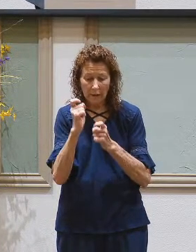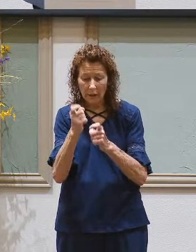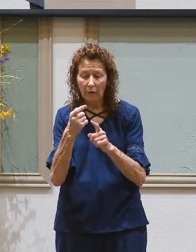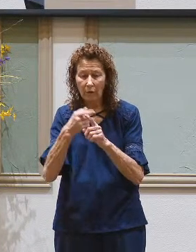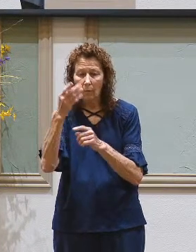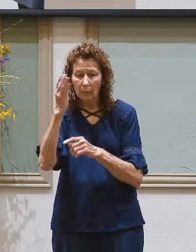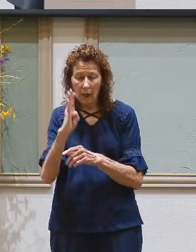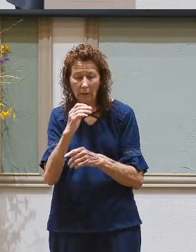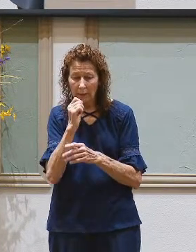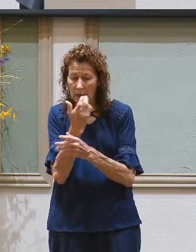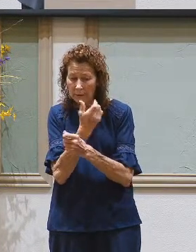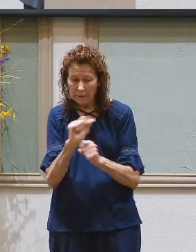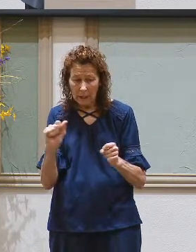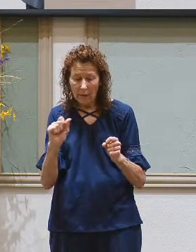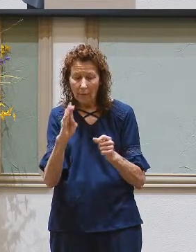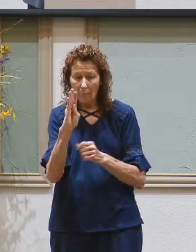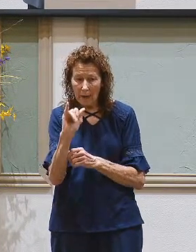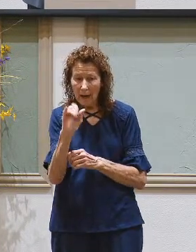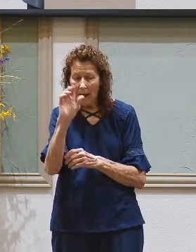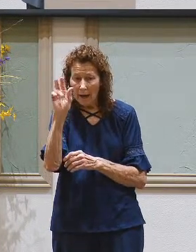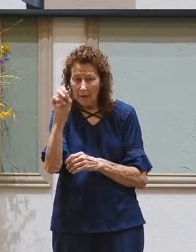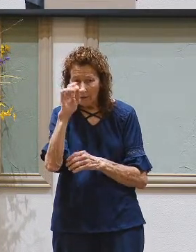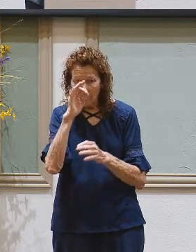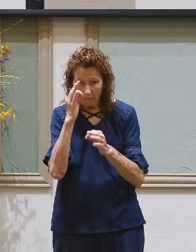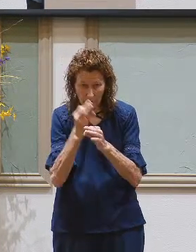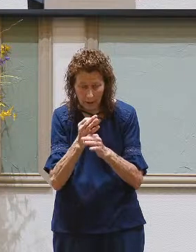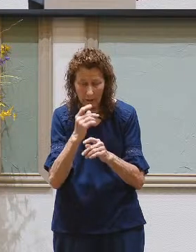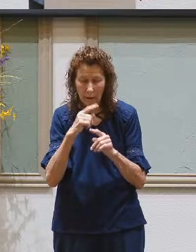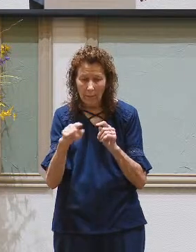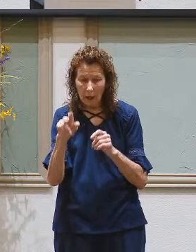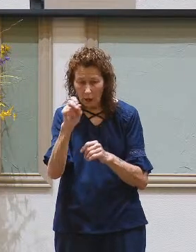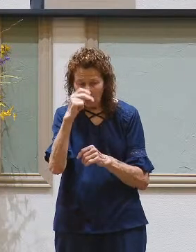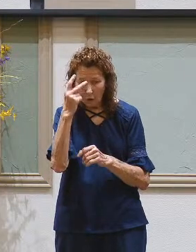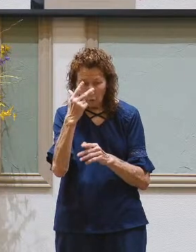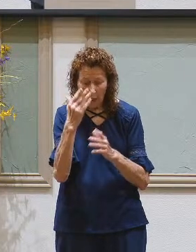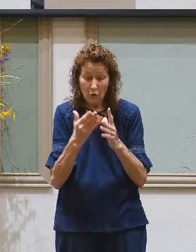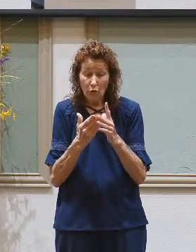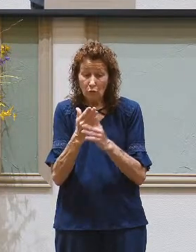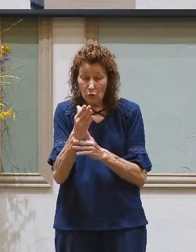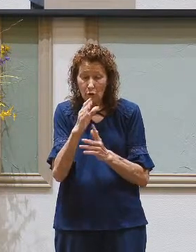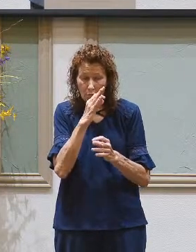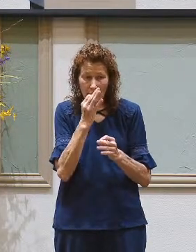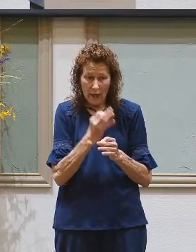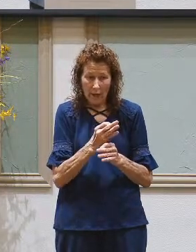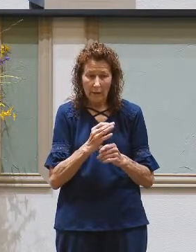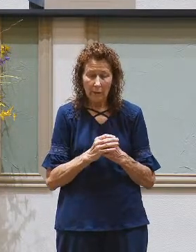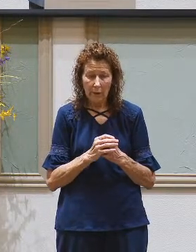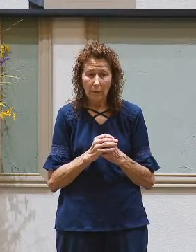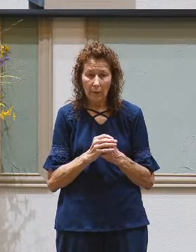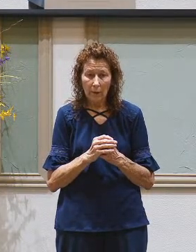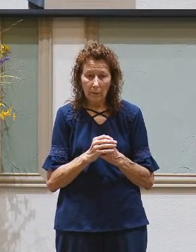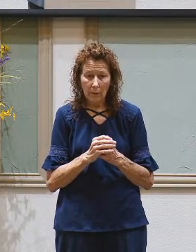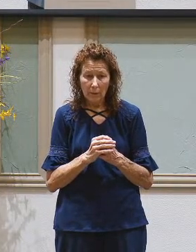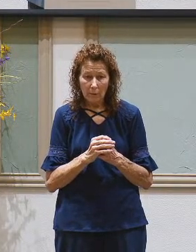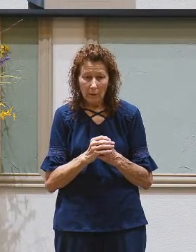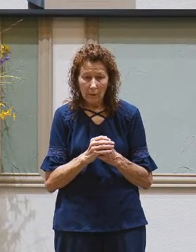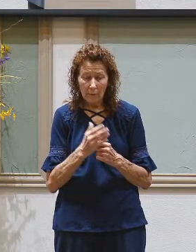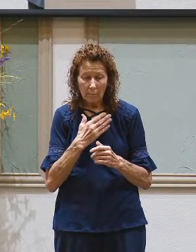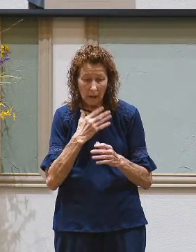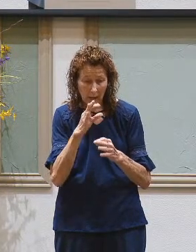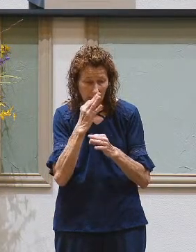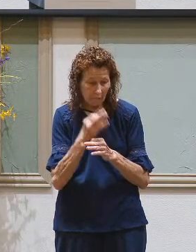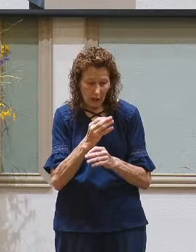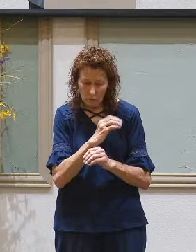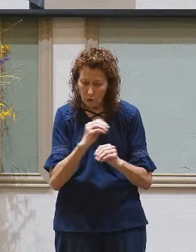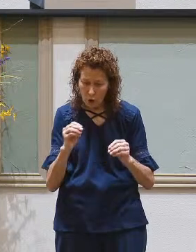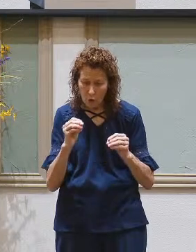not saved by faith but by grace through faith my faith in